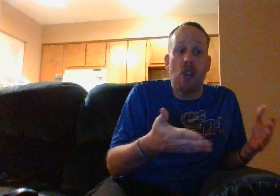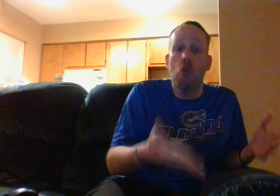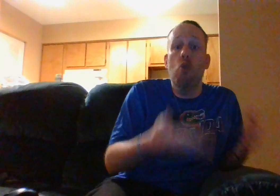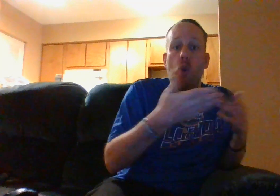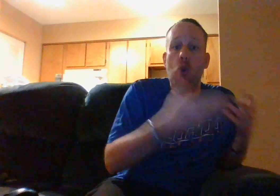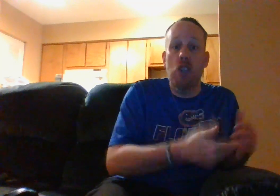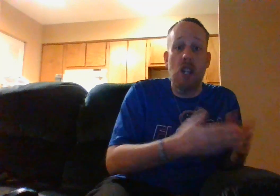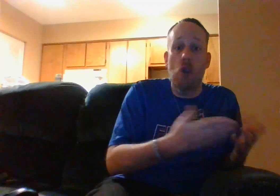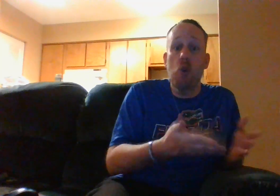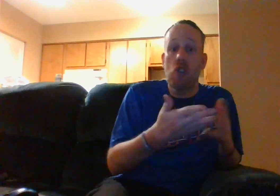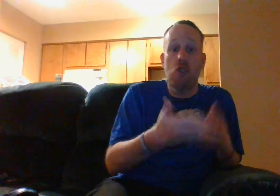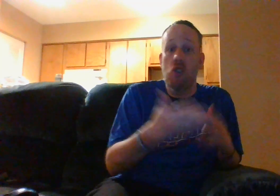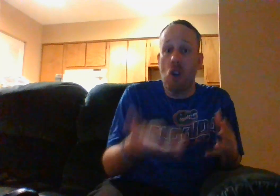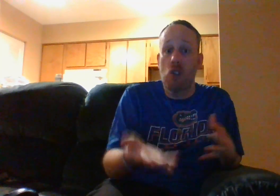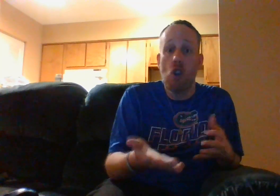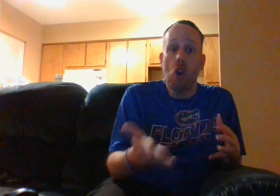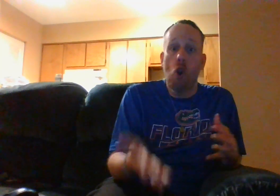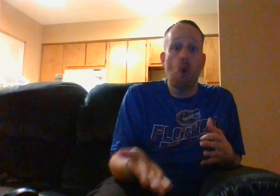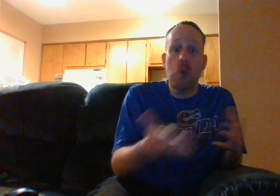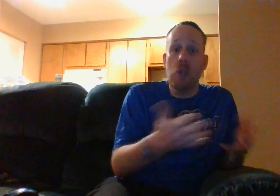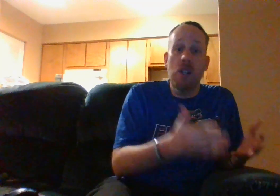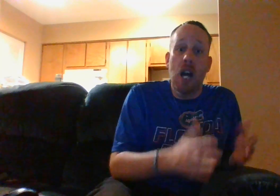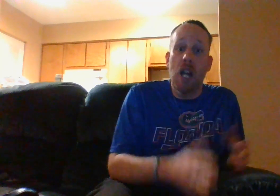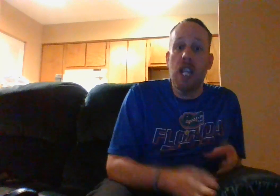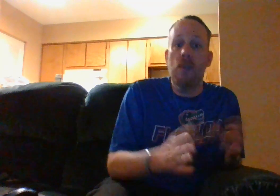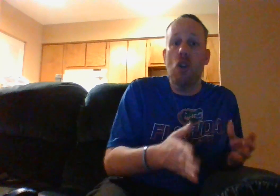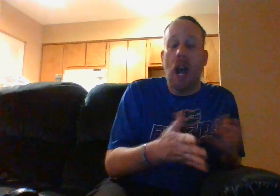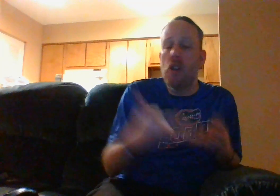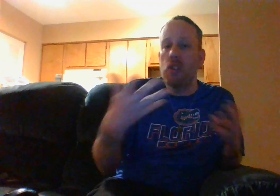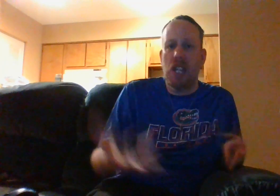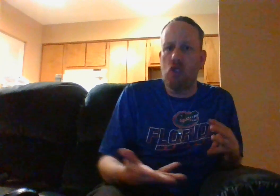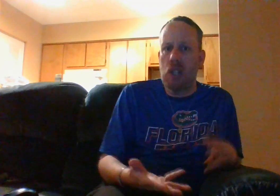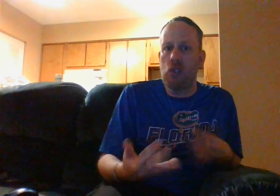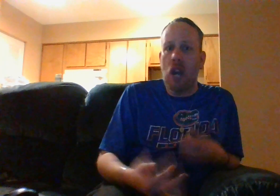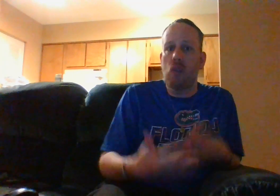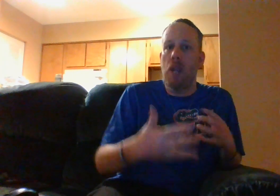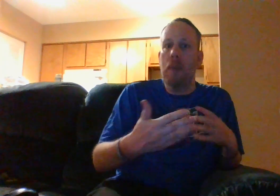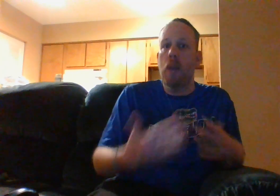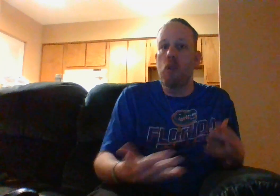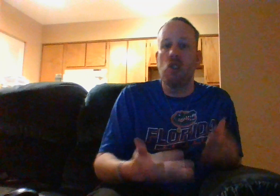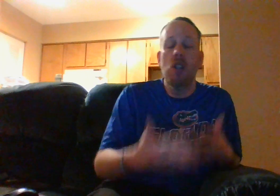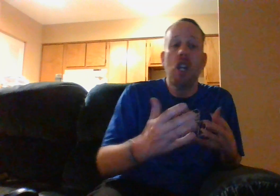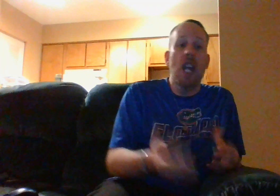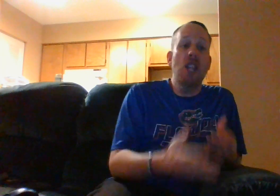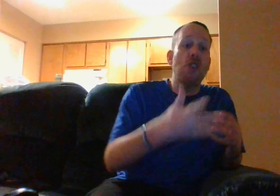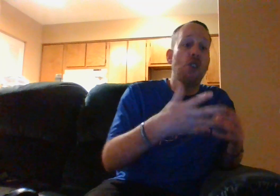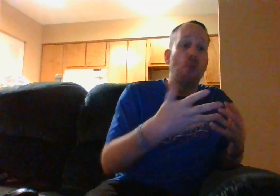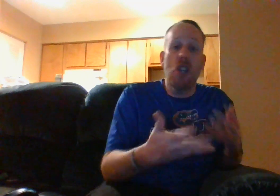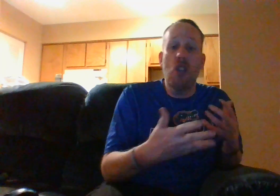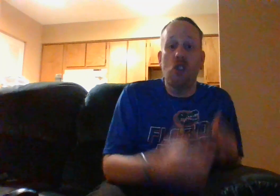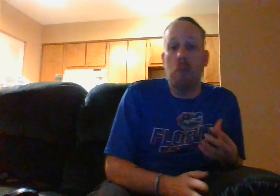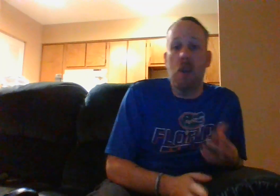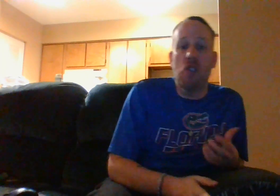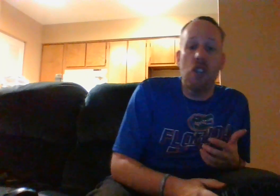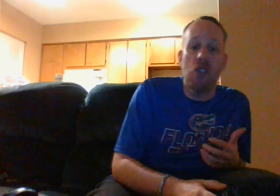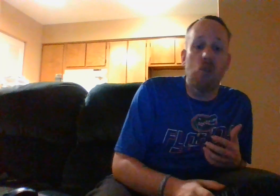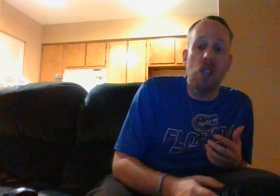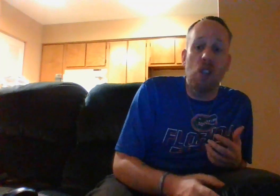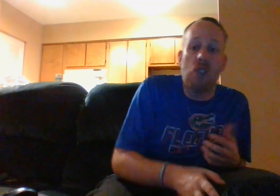who who he who he should trust or who he not even though i don't think shin is not really a bad person and he just really it's just basically he just really is